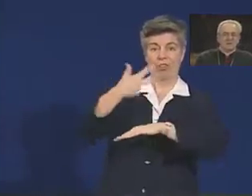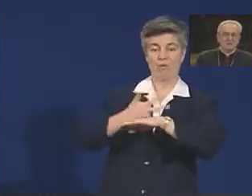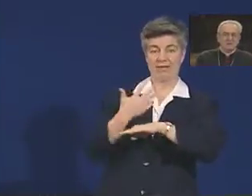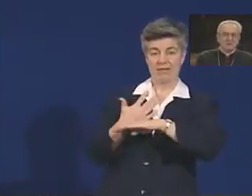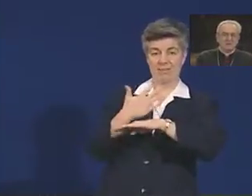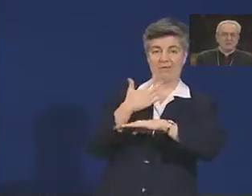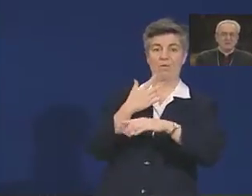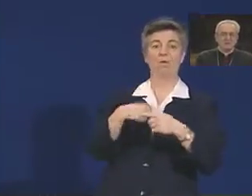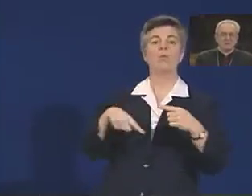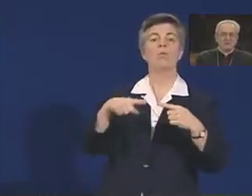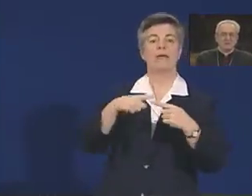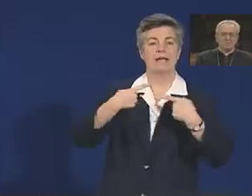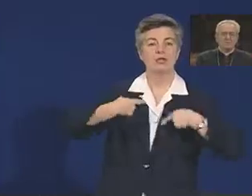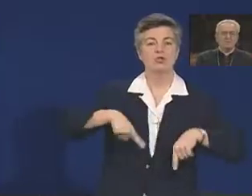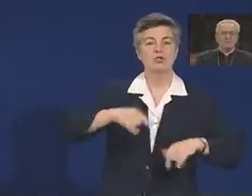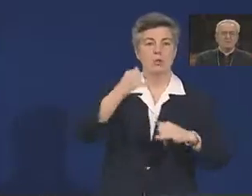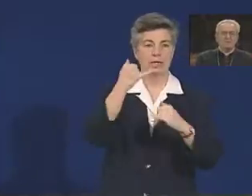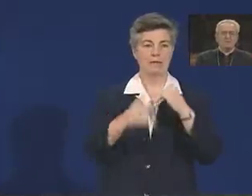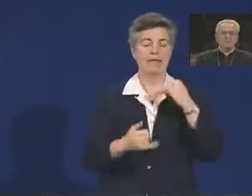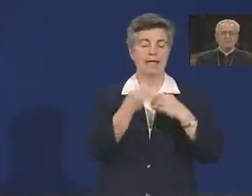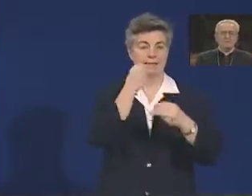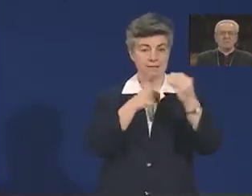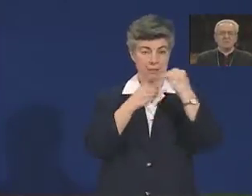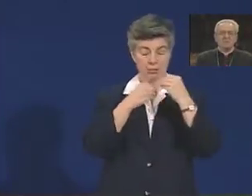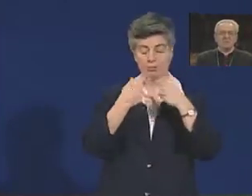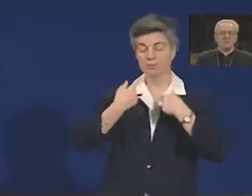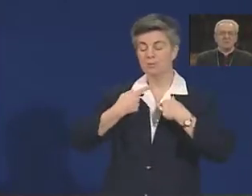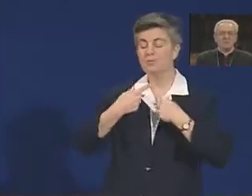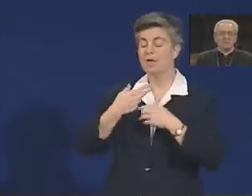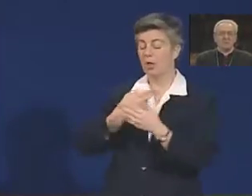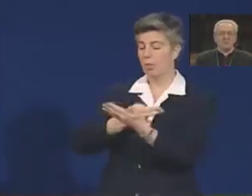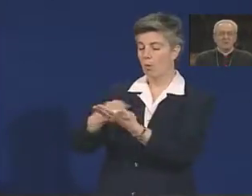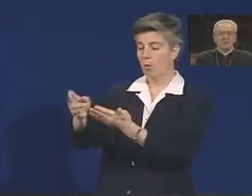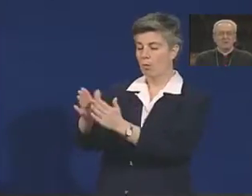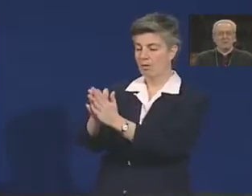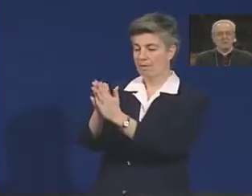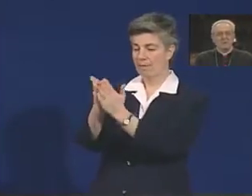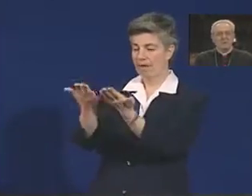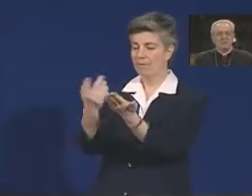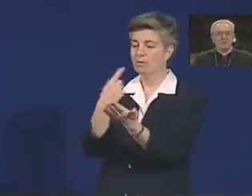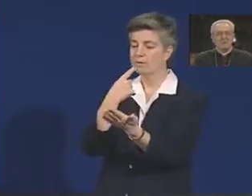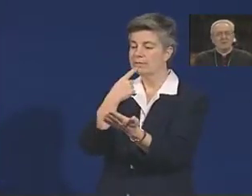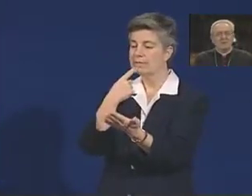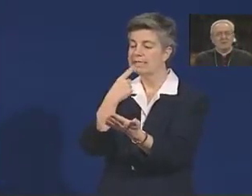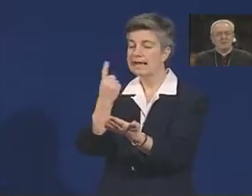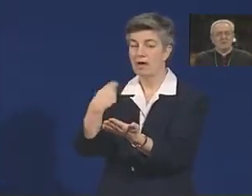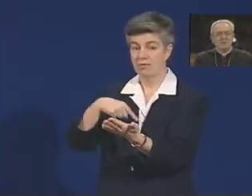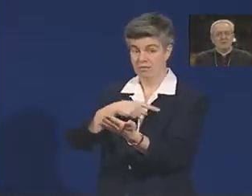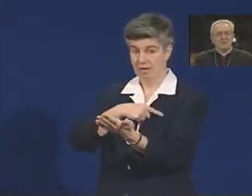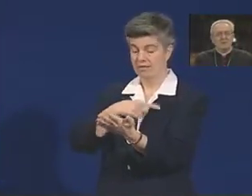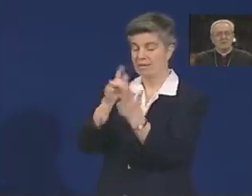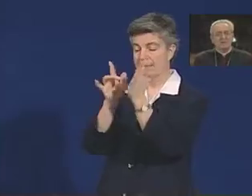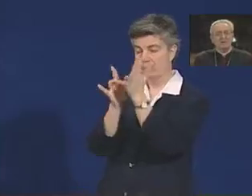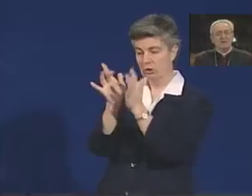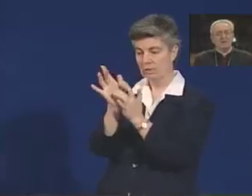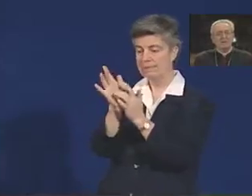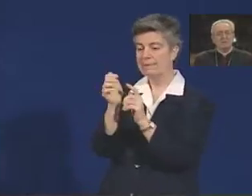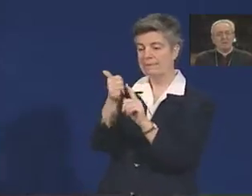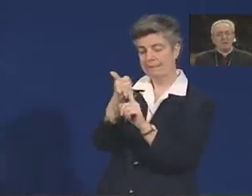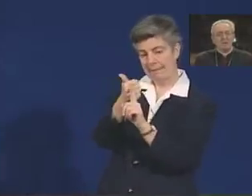us that Jesus rises from the Passover Supper and takes off his outer garments. Then he ties a towel